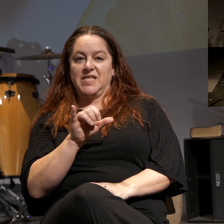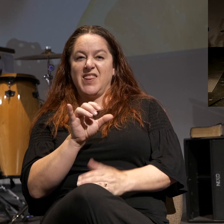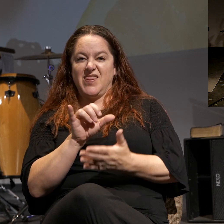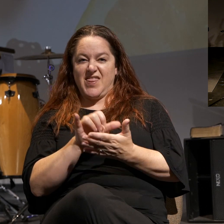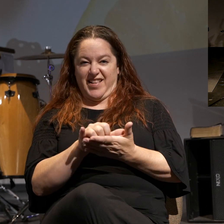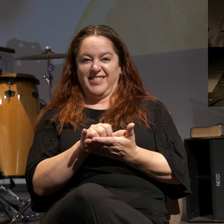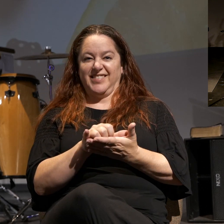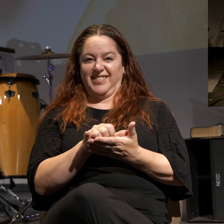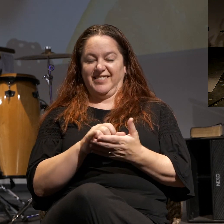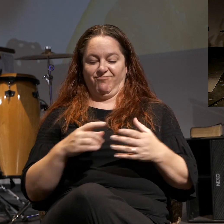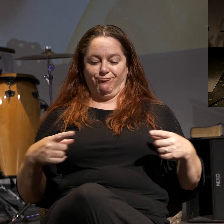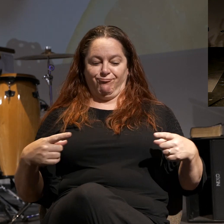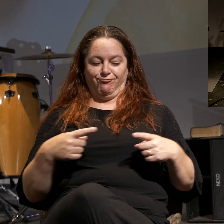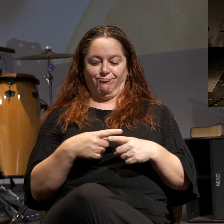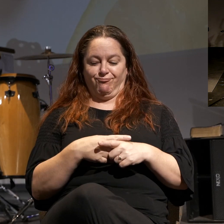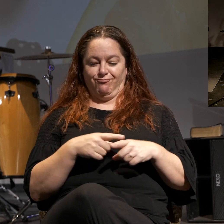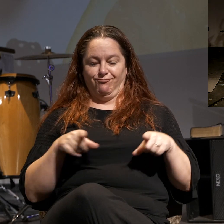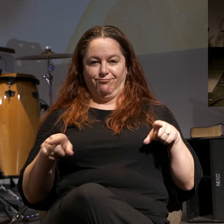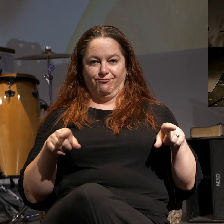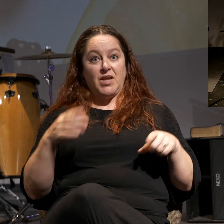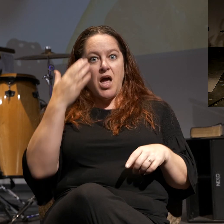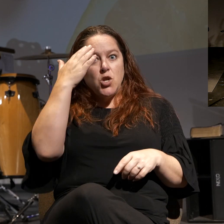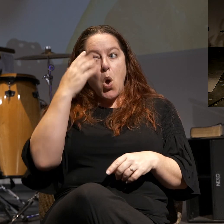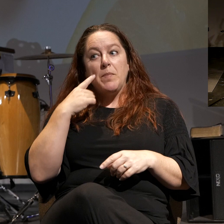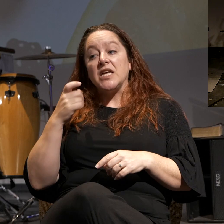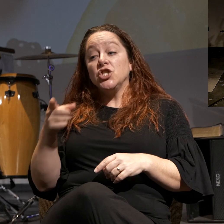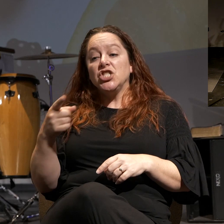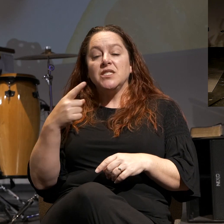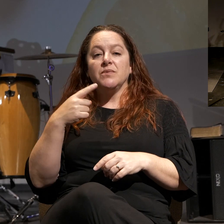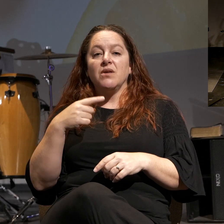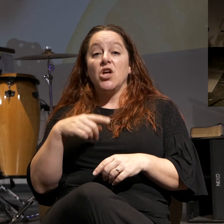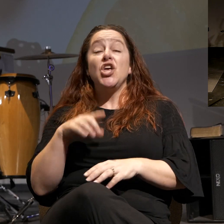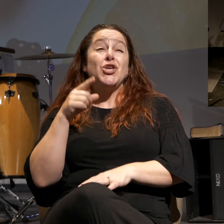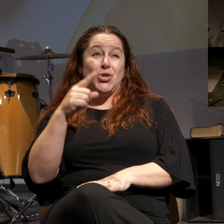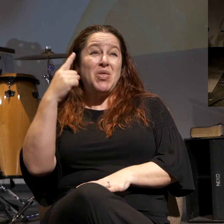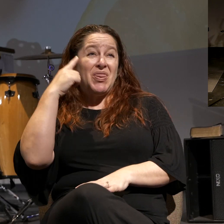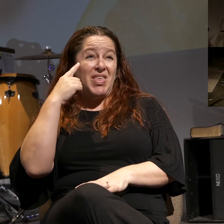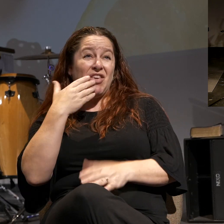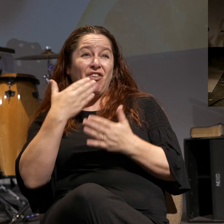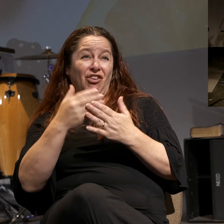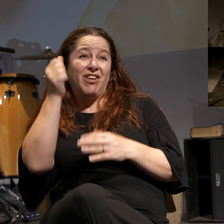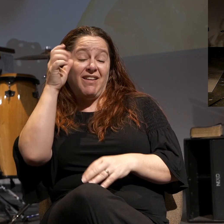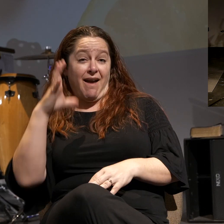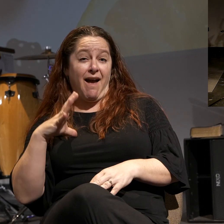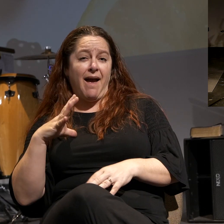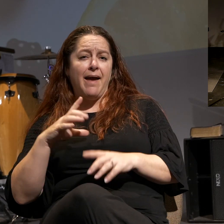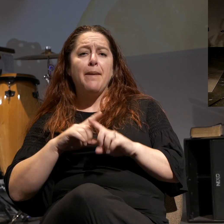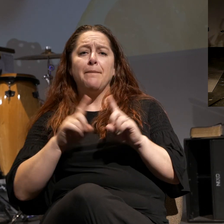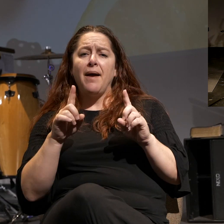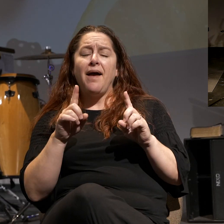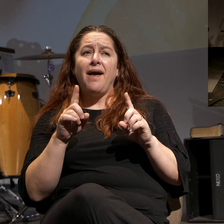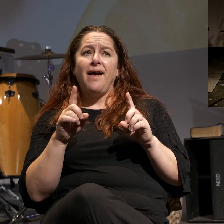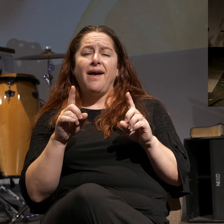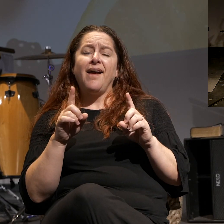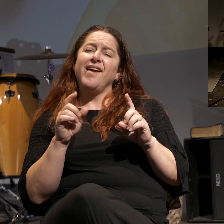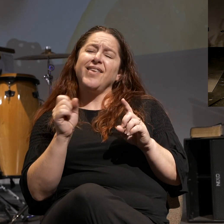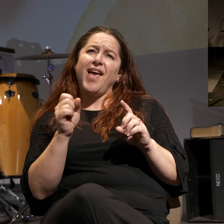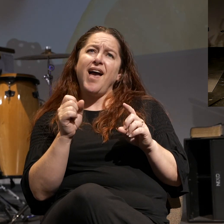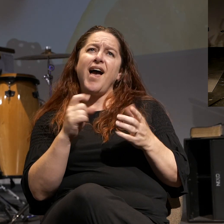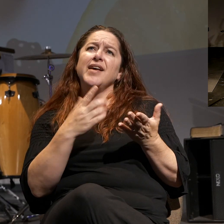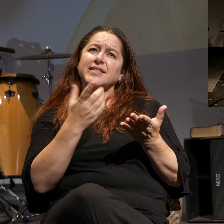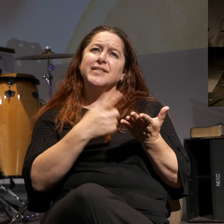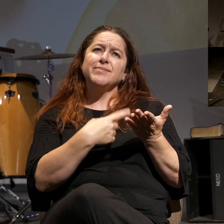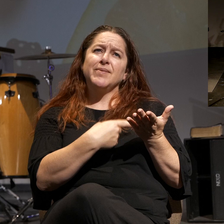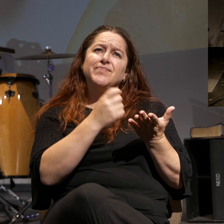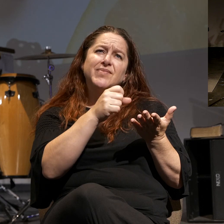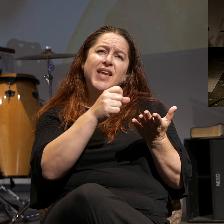That, and I knew that because what she would have said, although you think that he's a great guy, he's really a good guy, yeah, in some